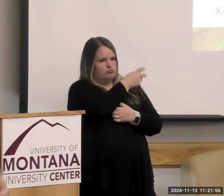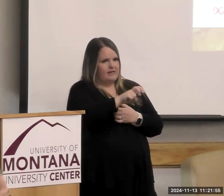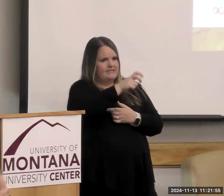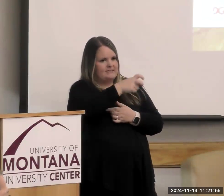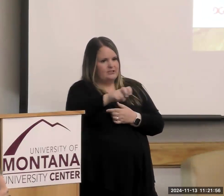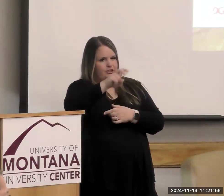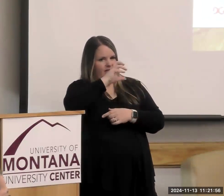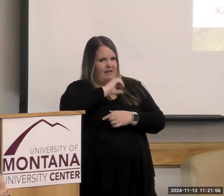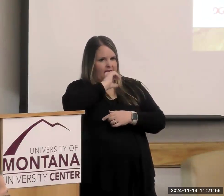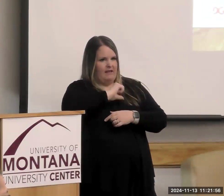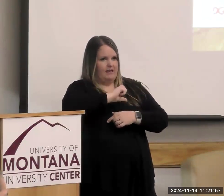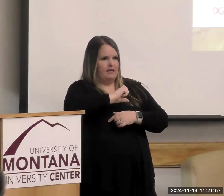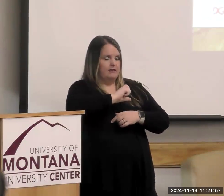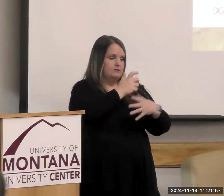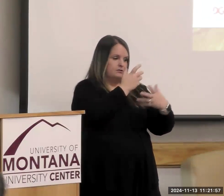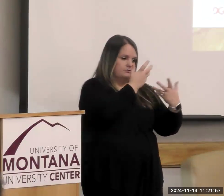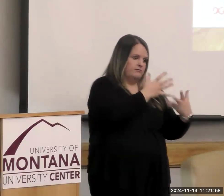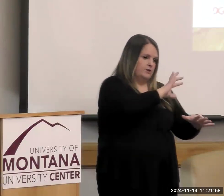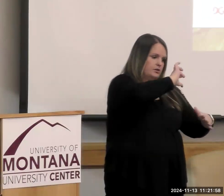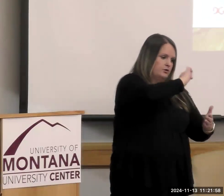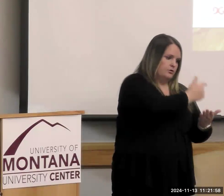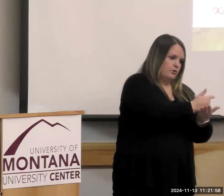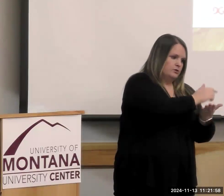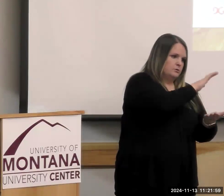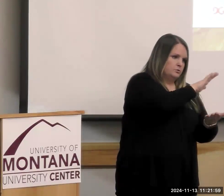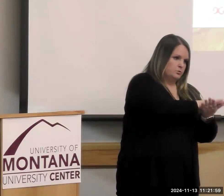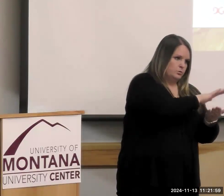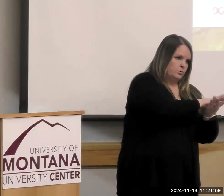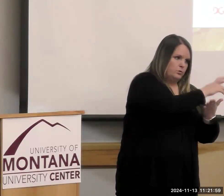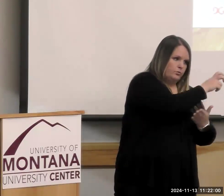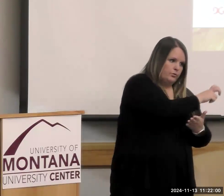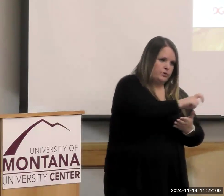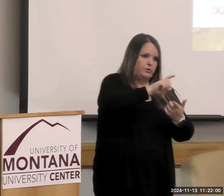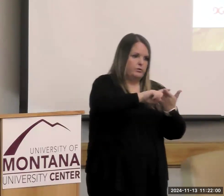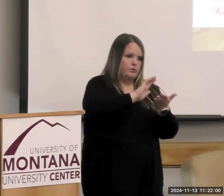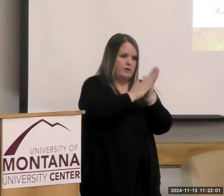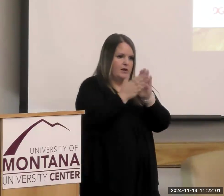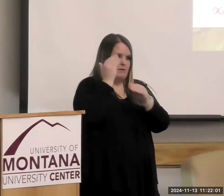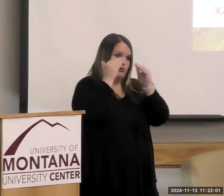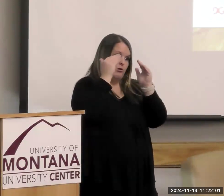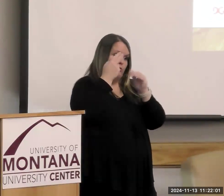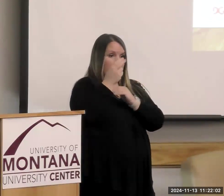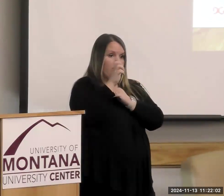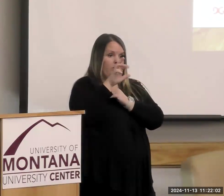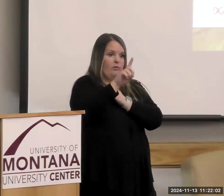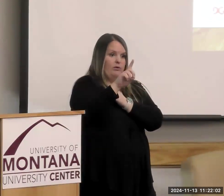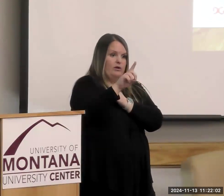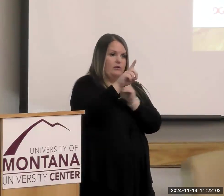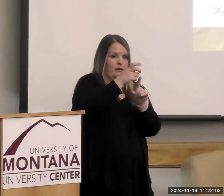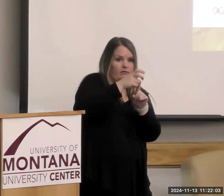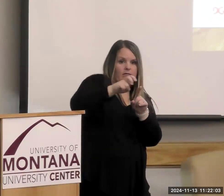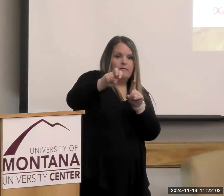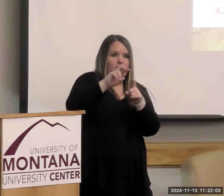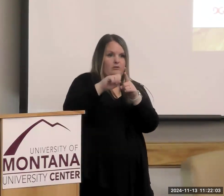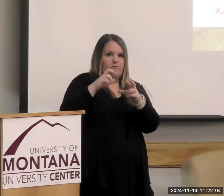you know, leaving school and going into adulthood or retiring and getting ready for that next phase of your life, we think that